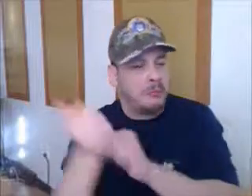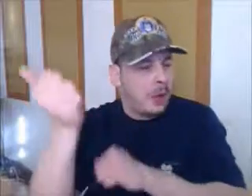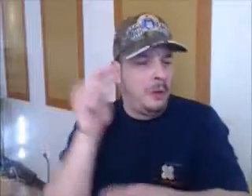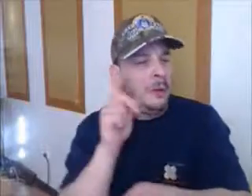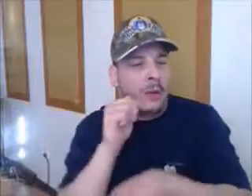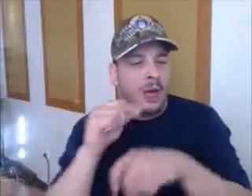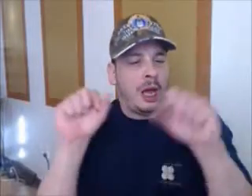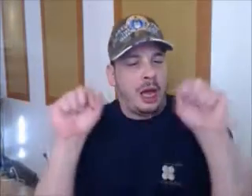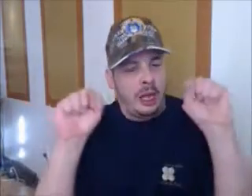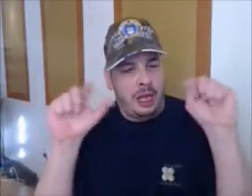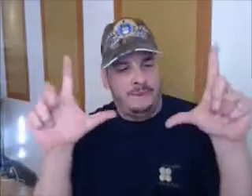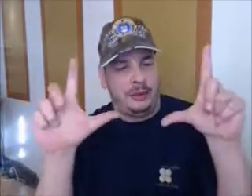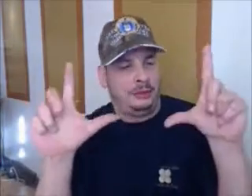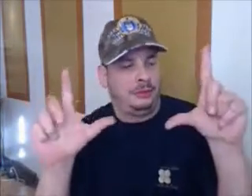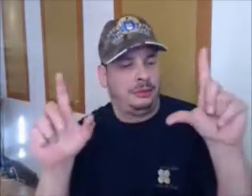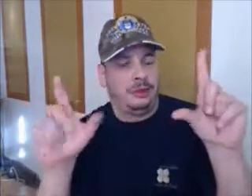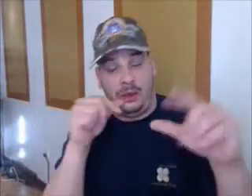I love beach reality porn.